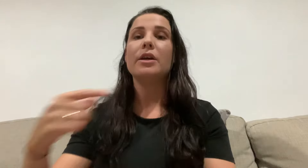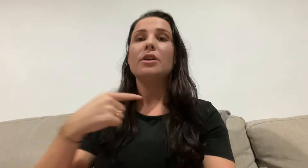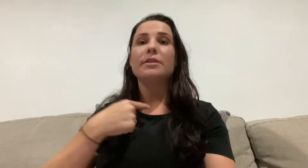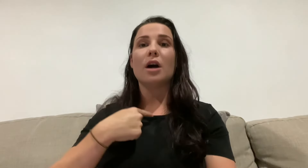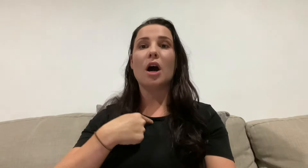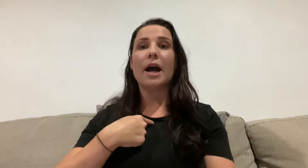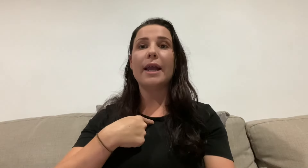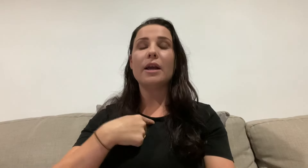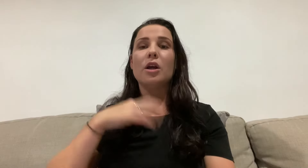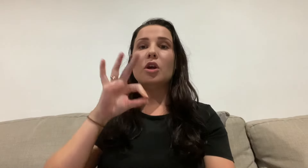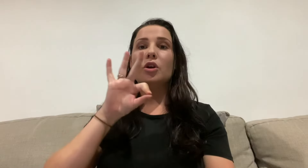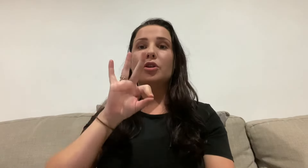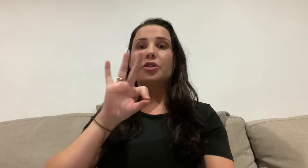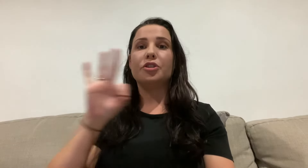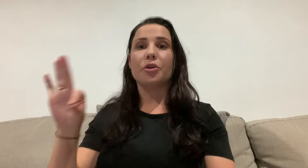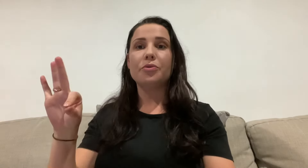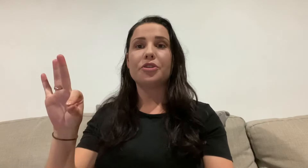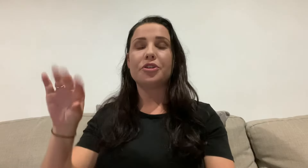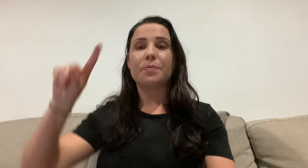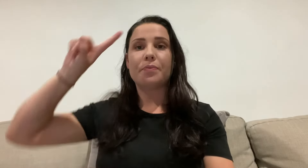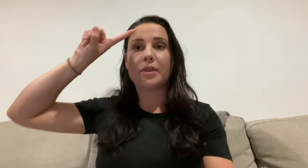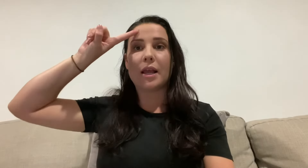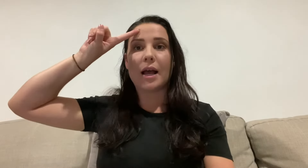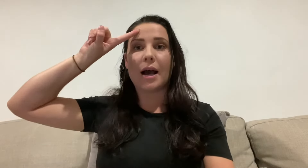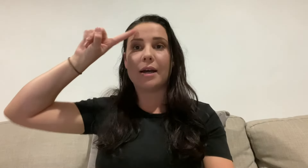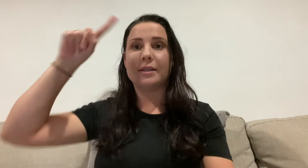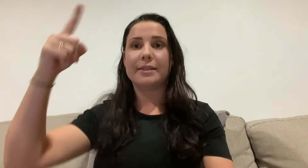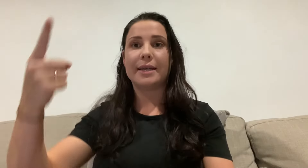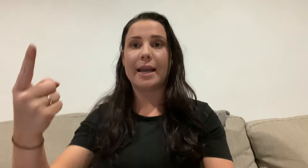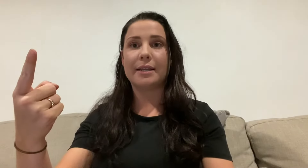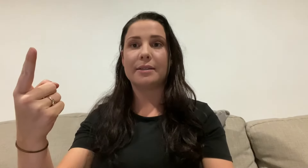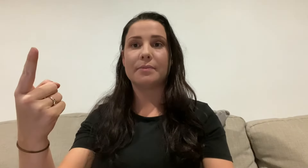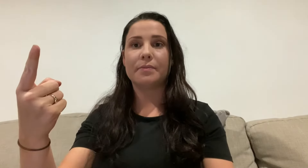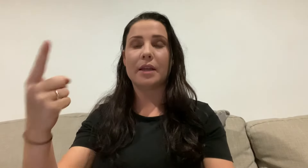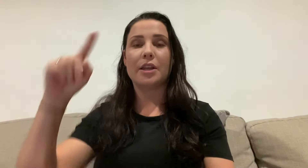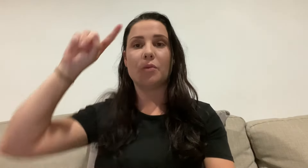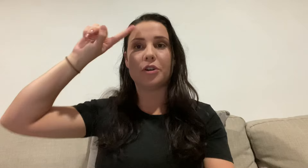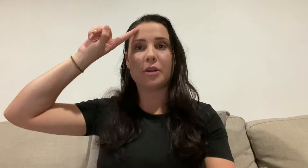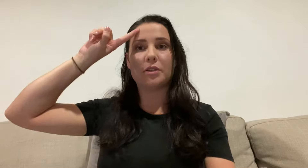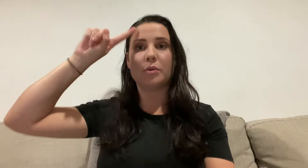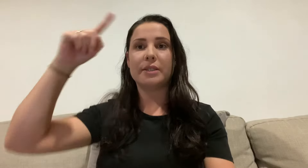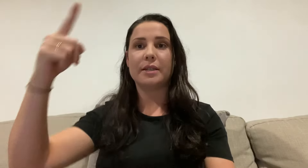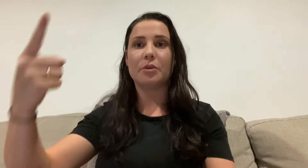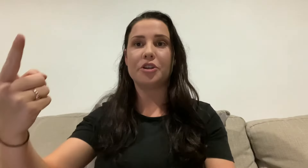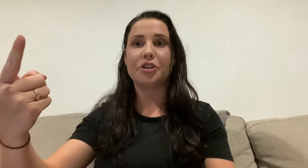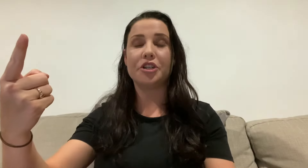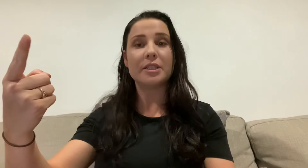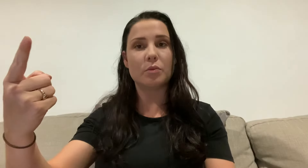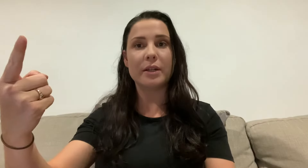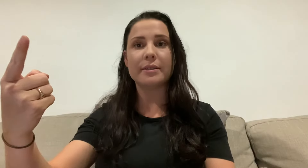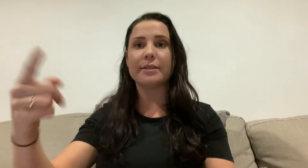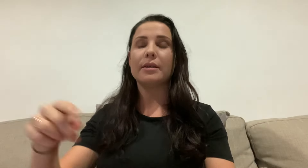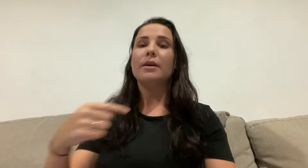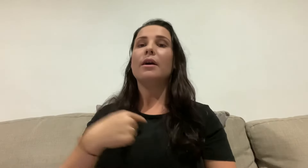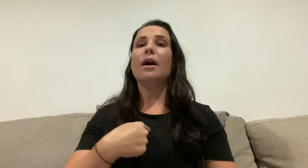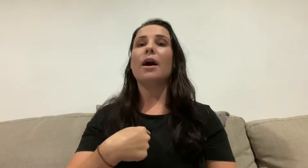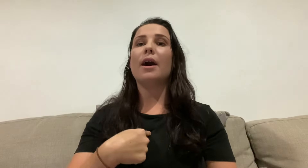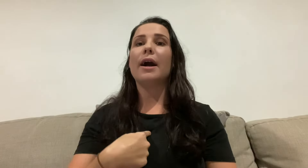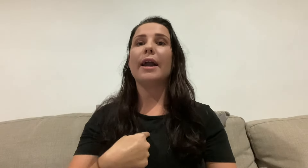So I don't understand. And you want to do that twisting motion just once. I